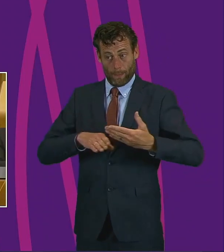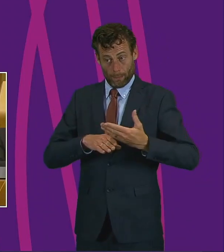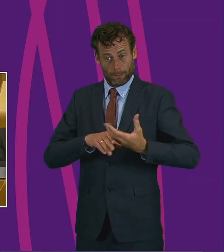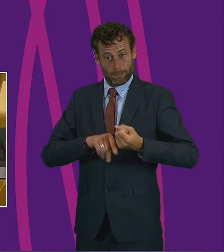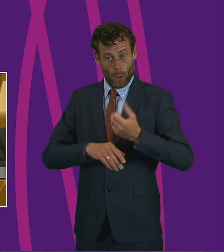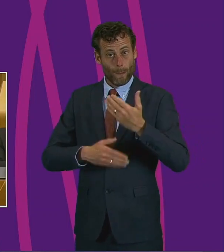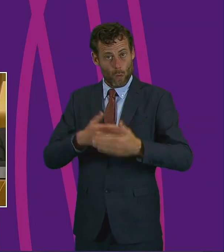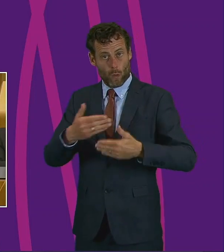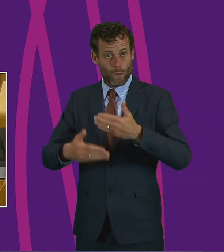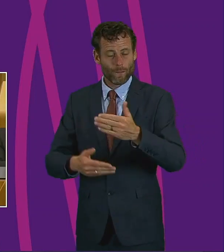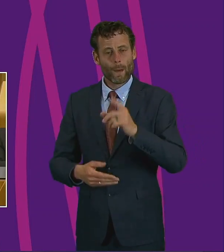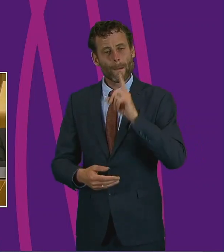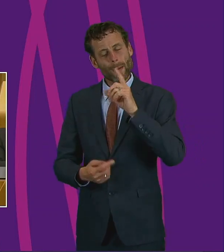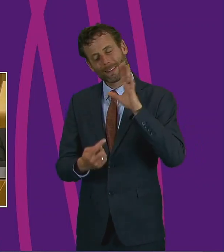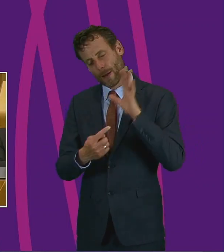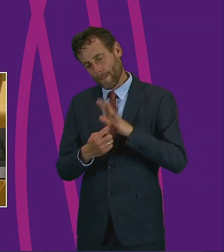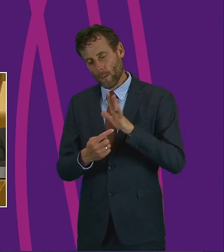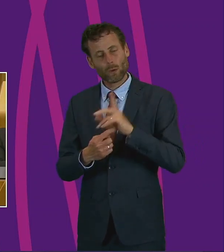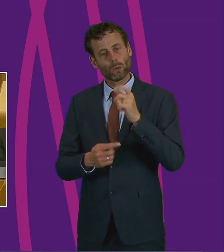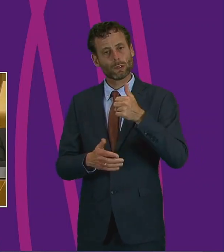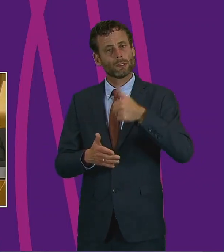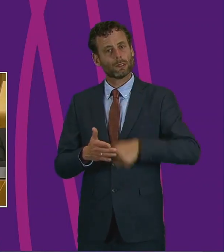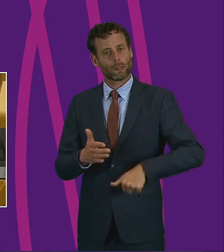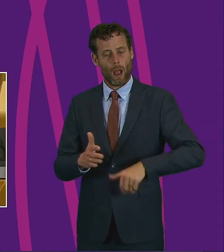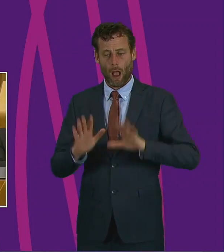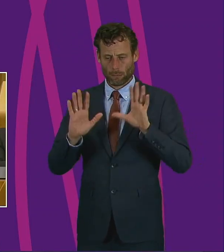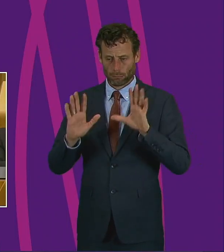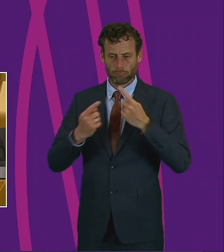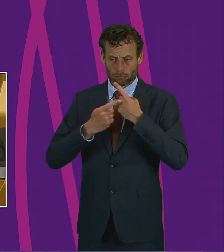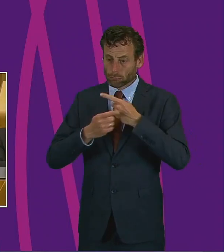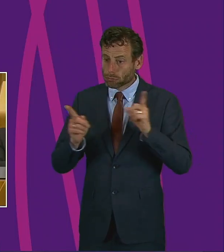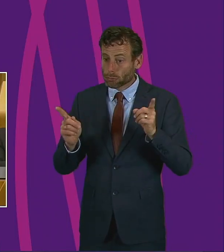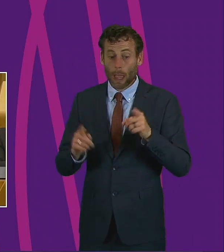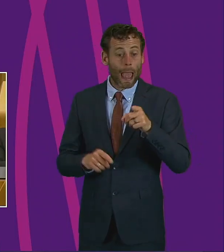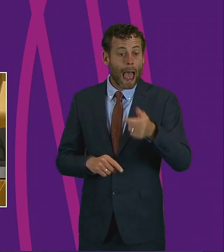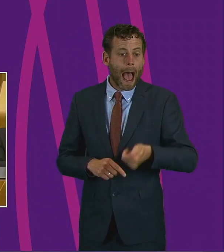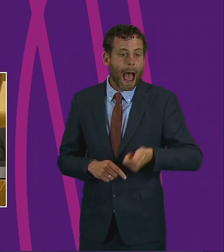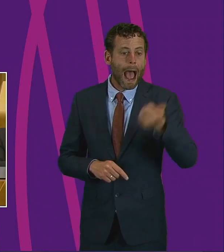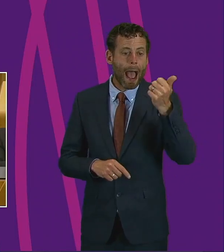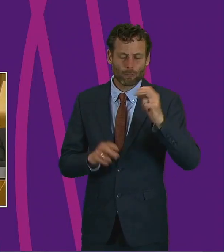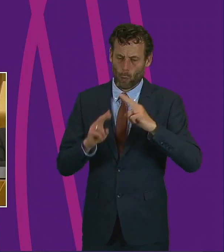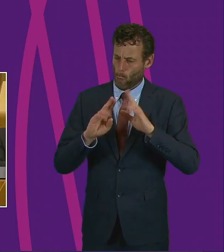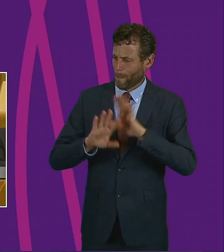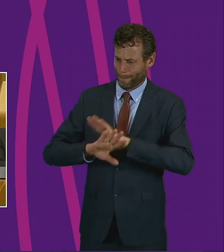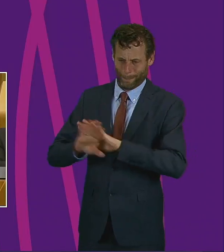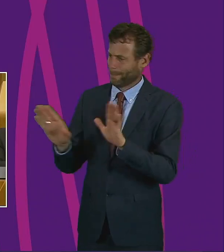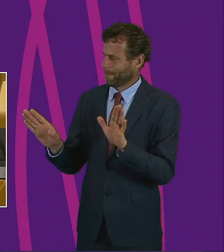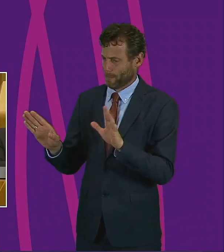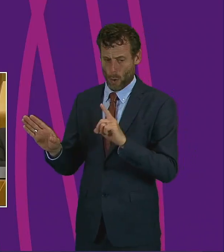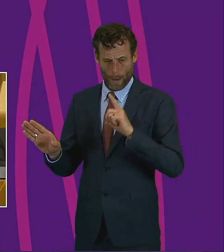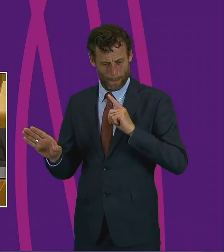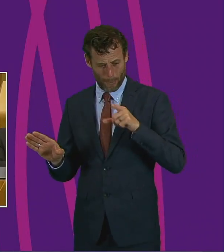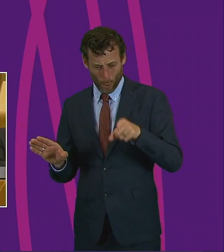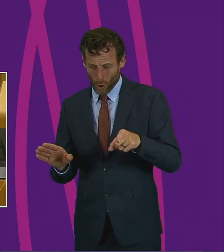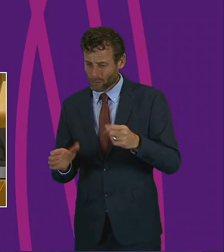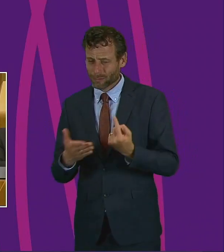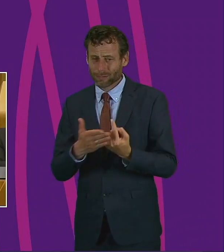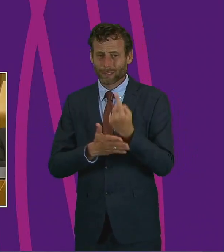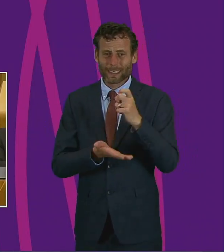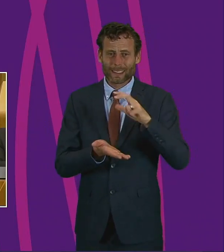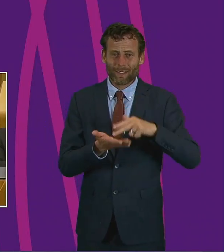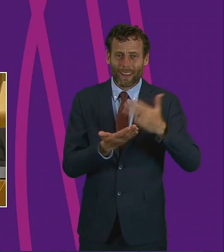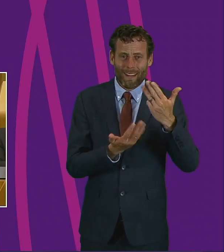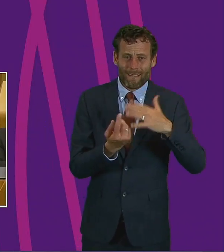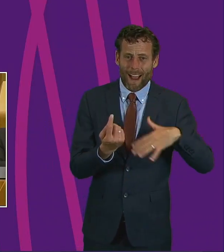the starting point must remain this. Nobody, nobody should be evicted from their home as a result of coronavirus, either during the